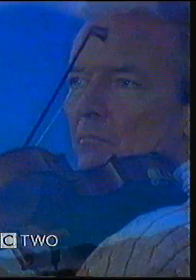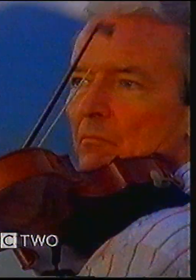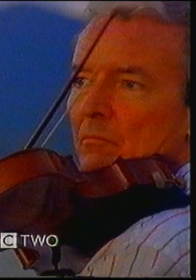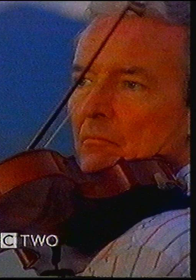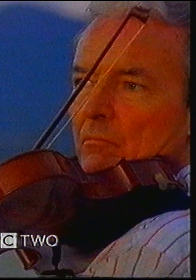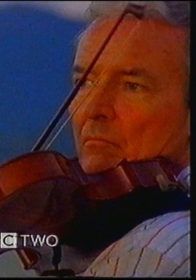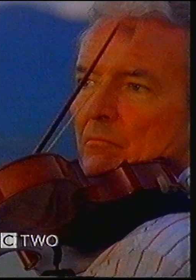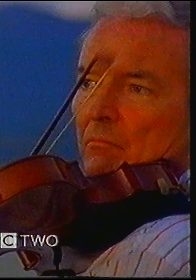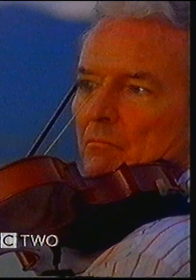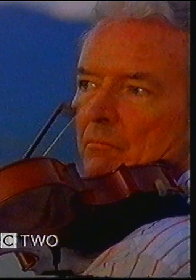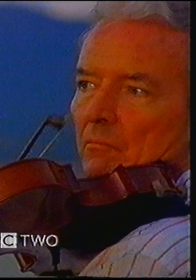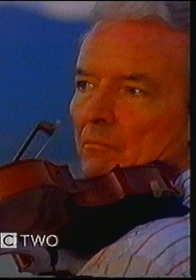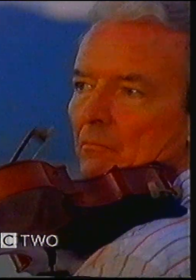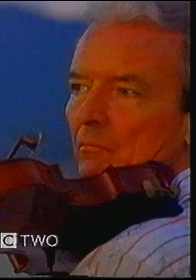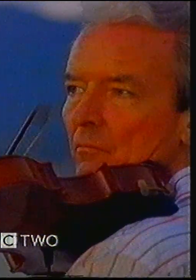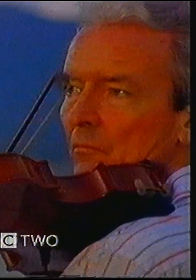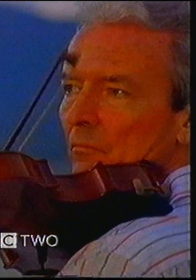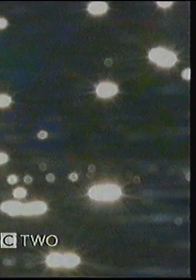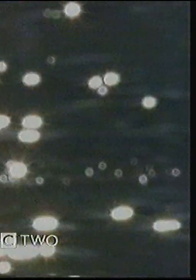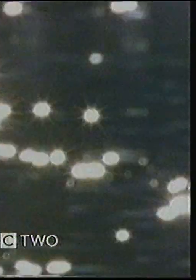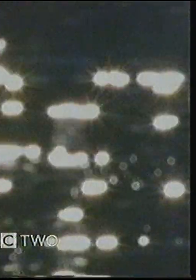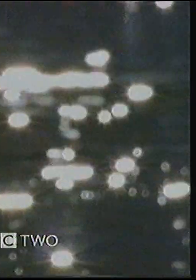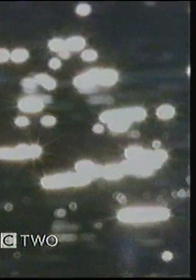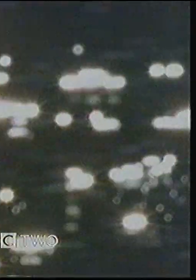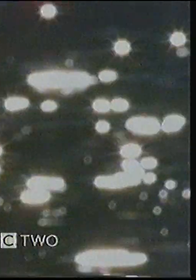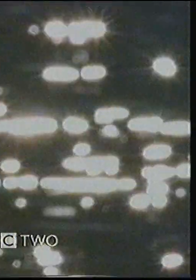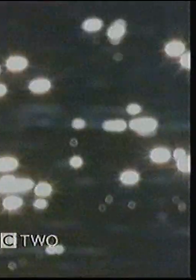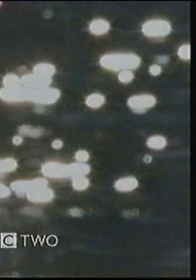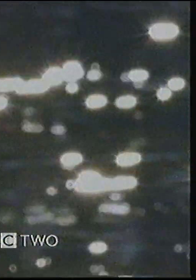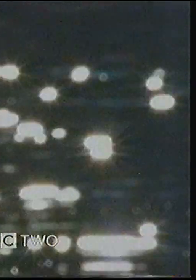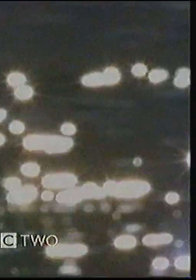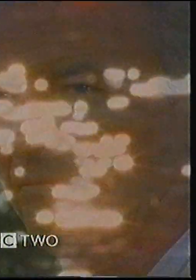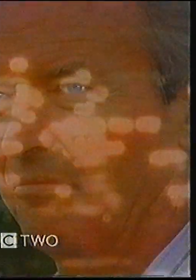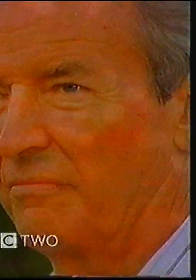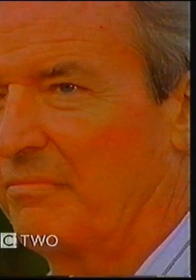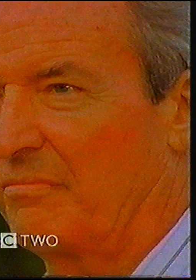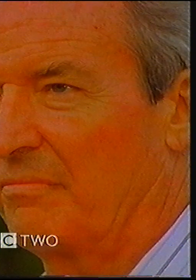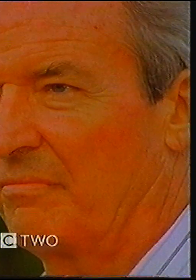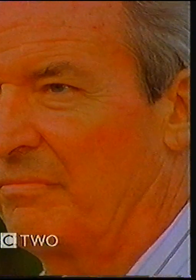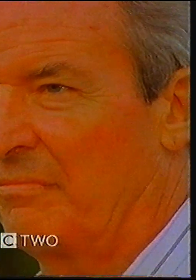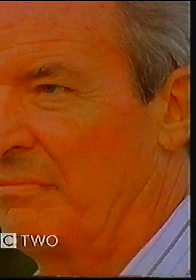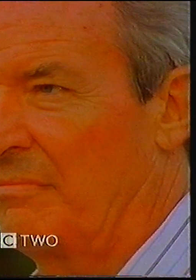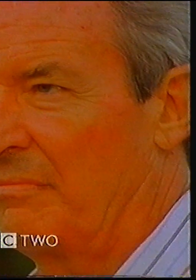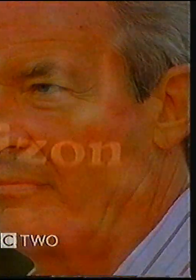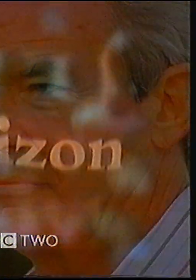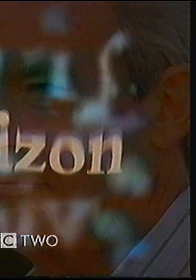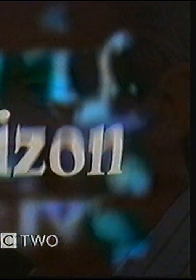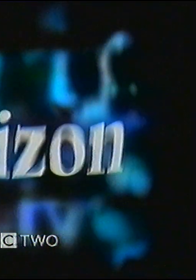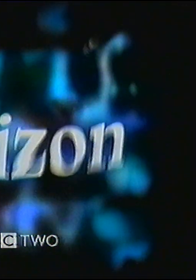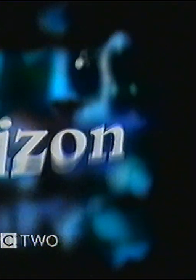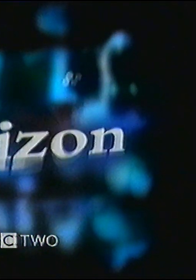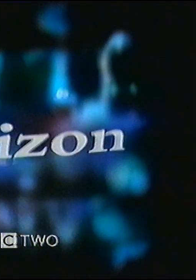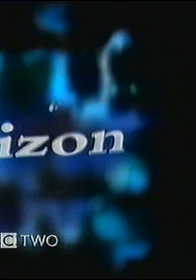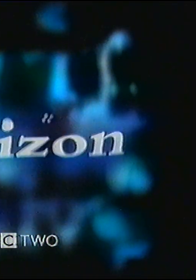He's been diagnosed with leukemia. I'm here in Vancouver for medical treatment. That's very frustrating. Will the Rainmaker live to see a lifetime's